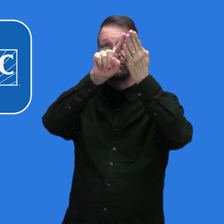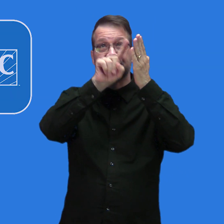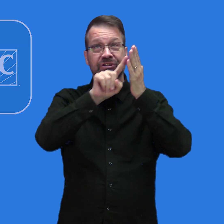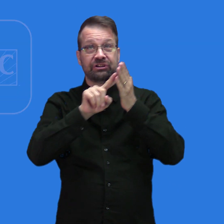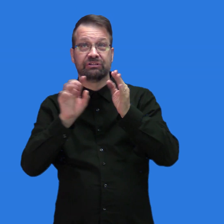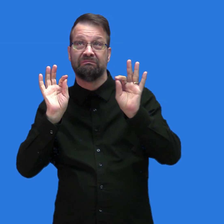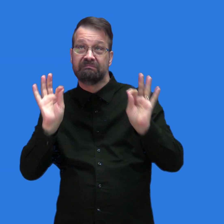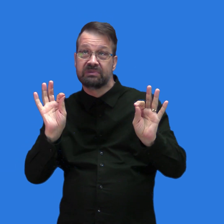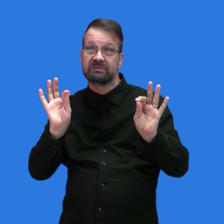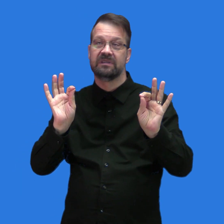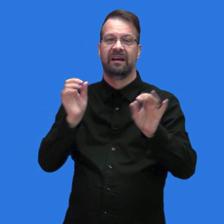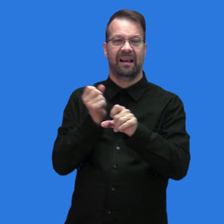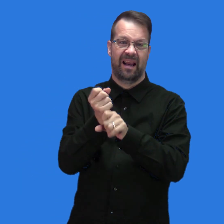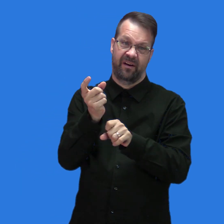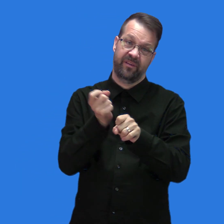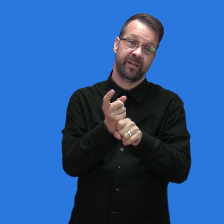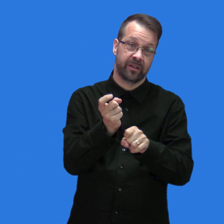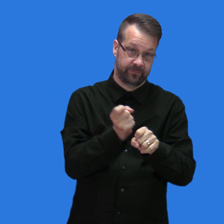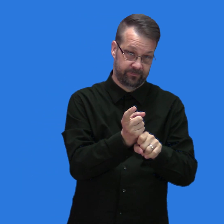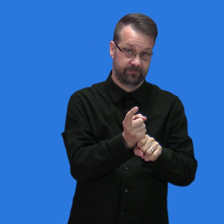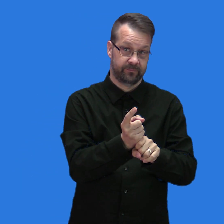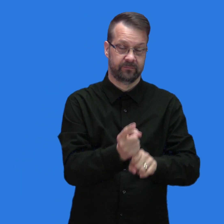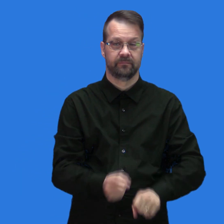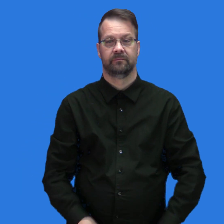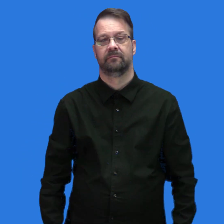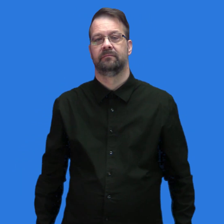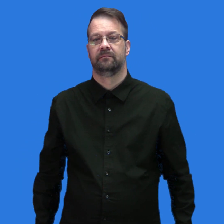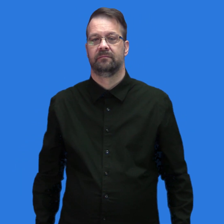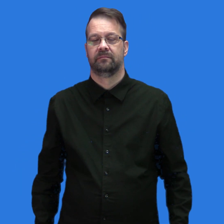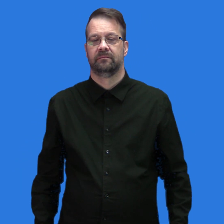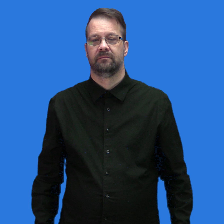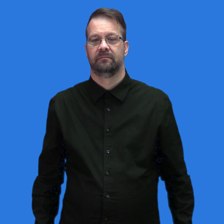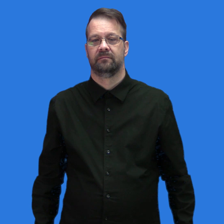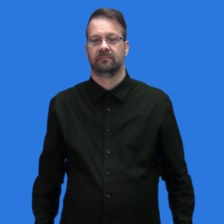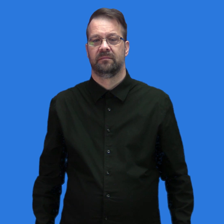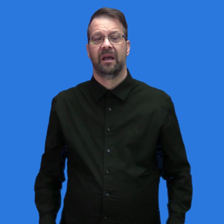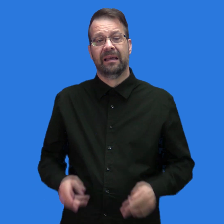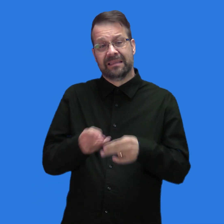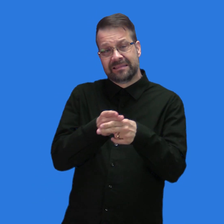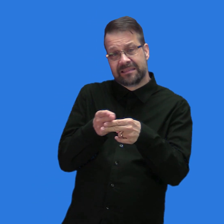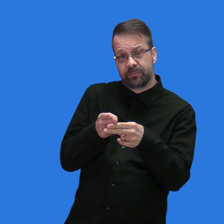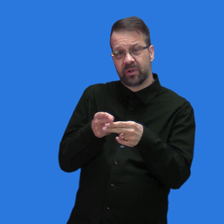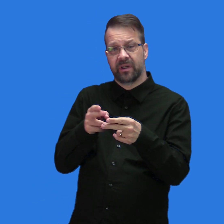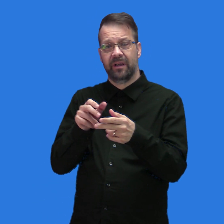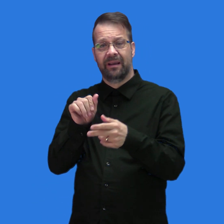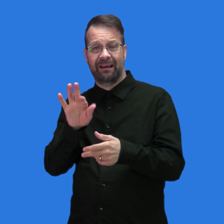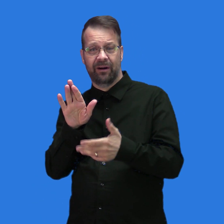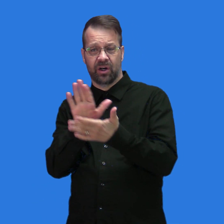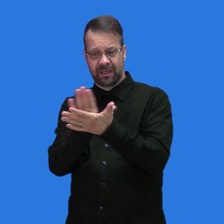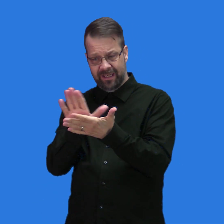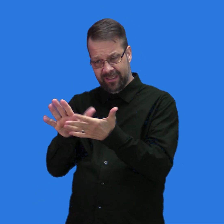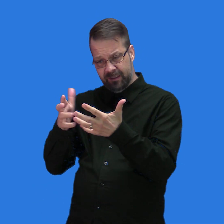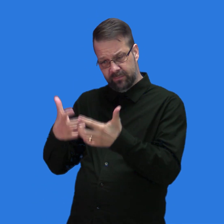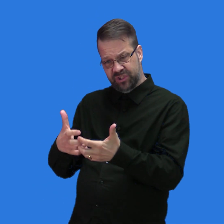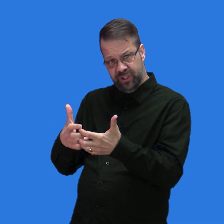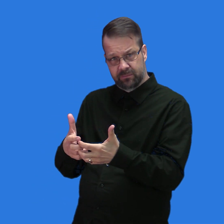HEPA cleaners are the most efficient filters on the market for trapping particles that people exhale